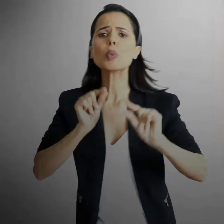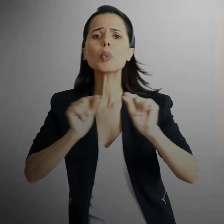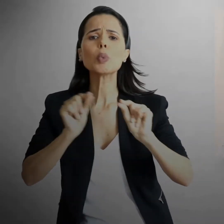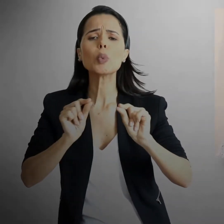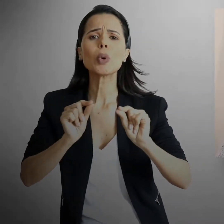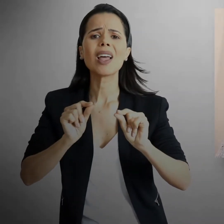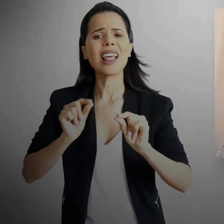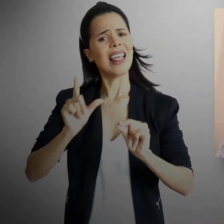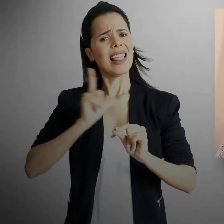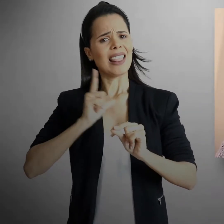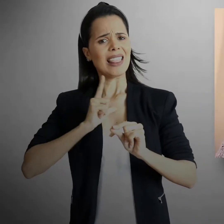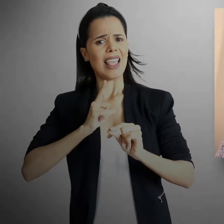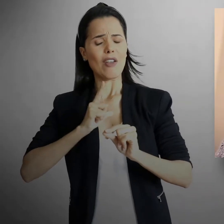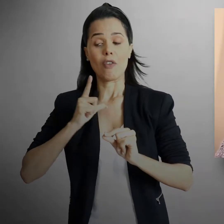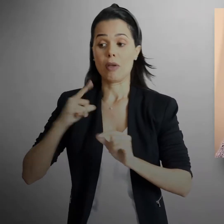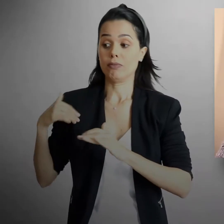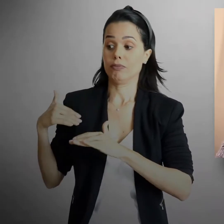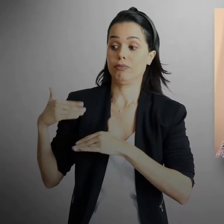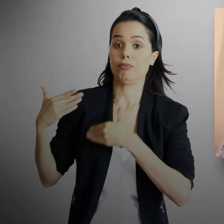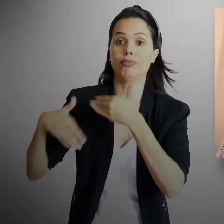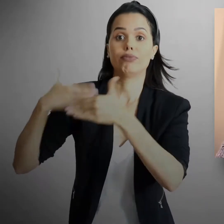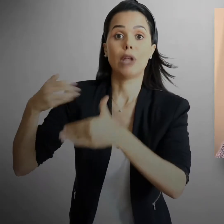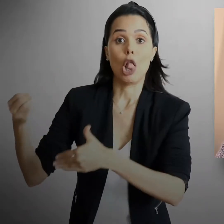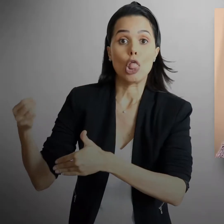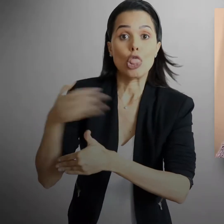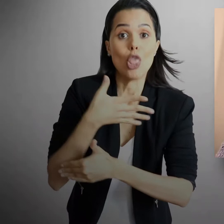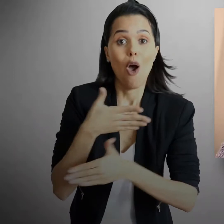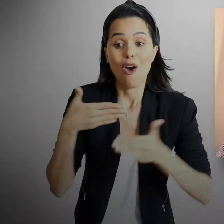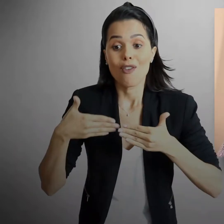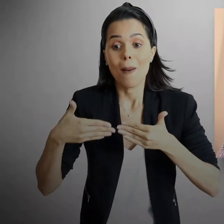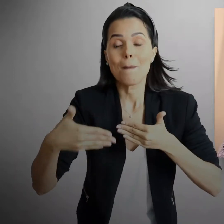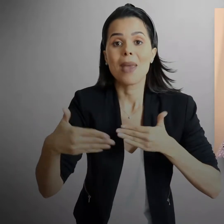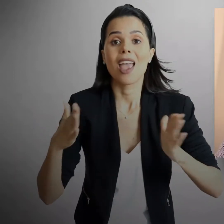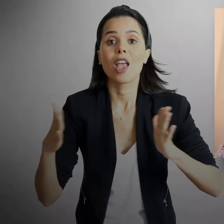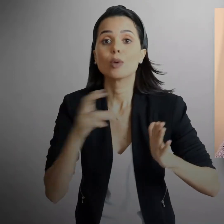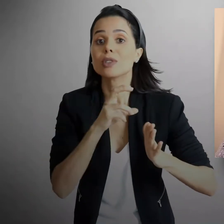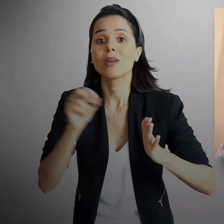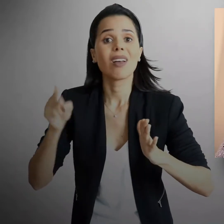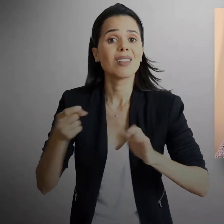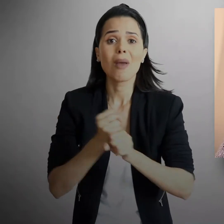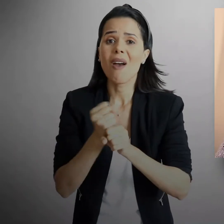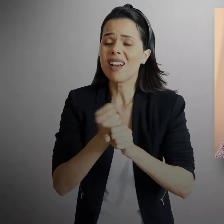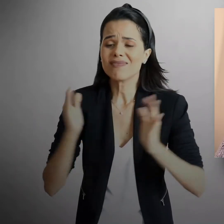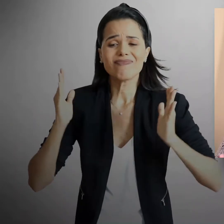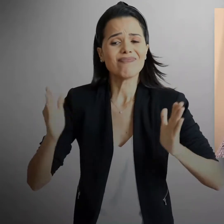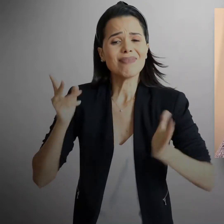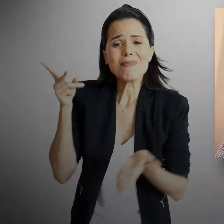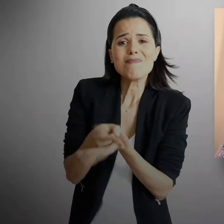Which means that there's been essentially no detectable evolution. So there's a small window there where something